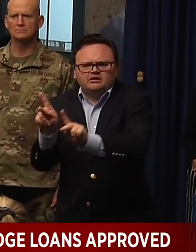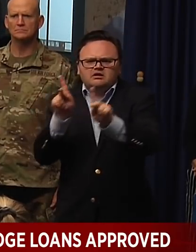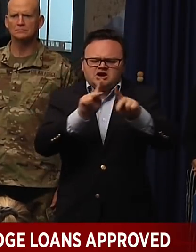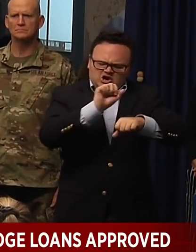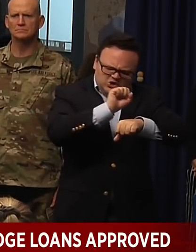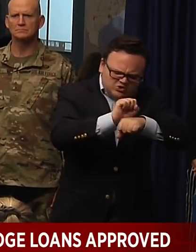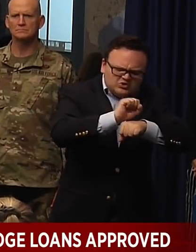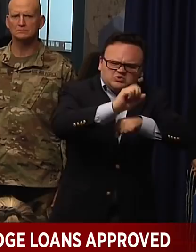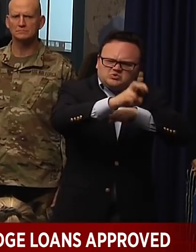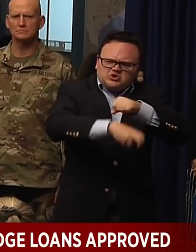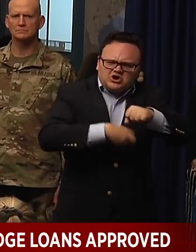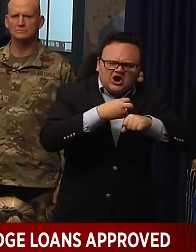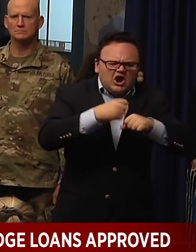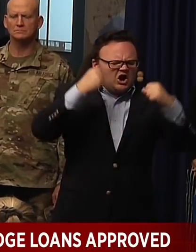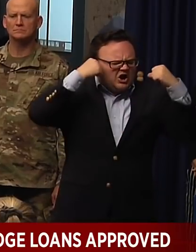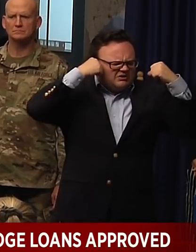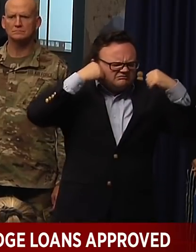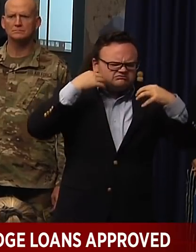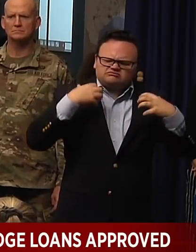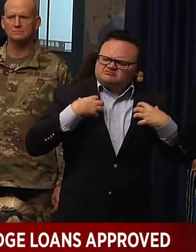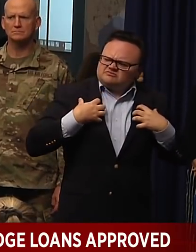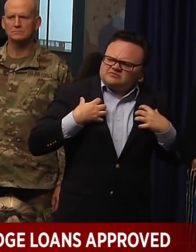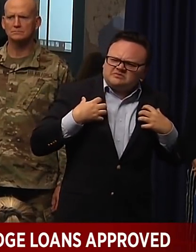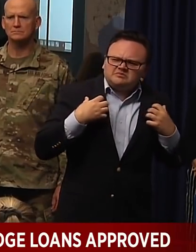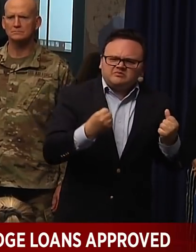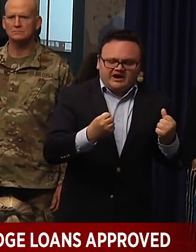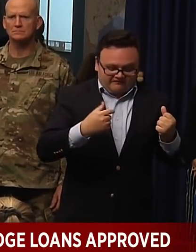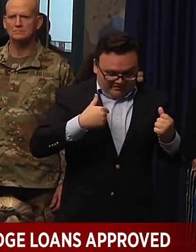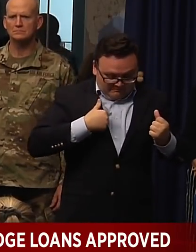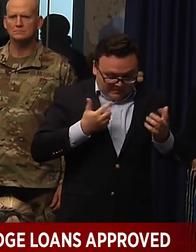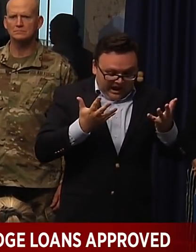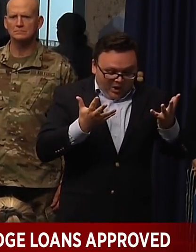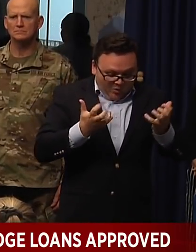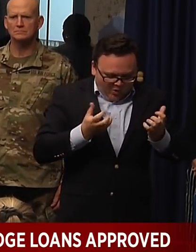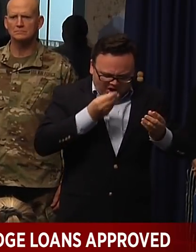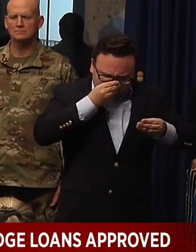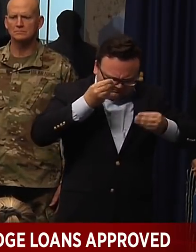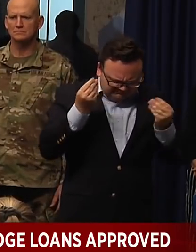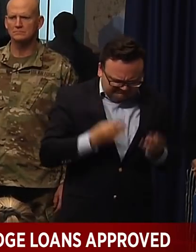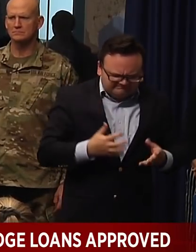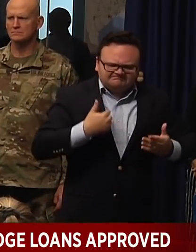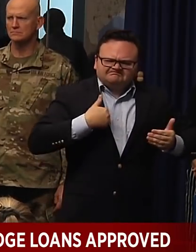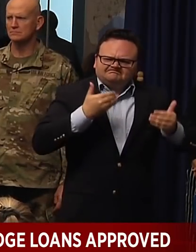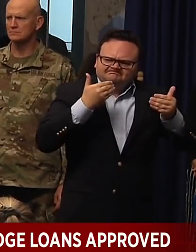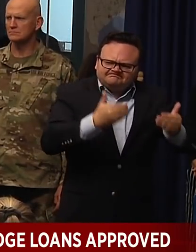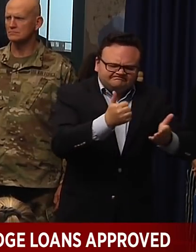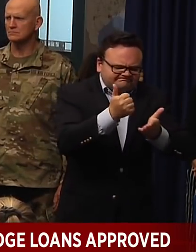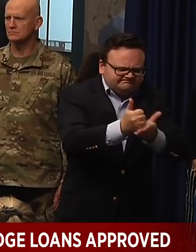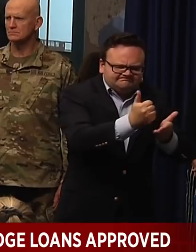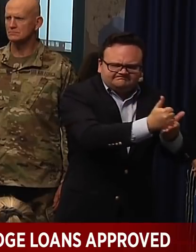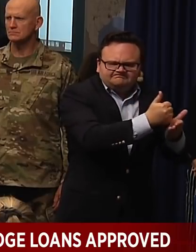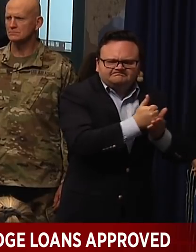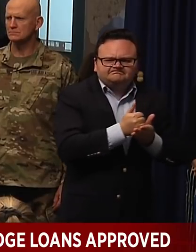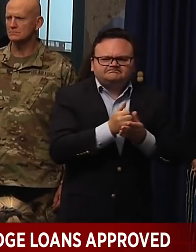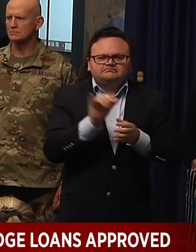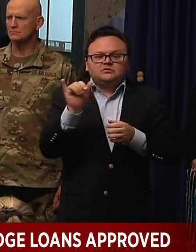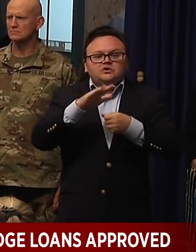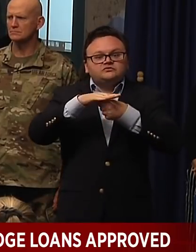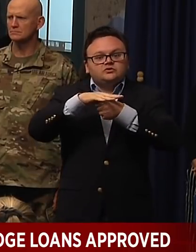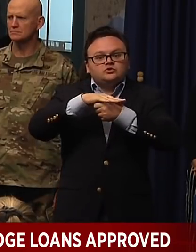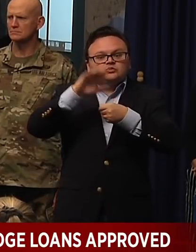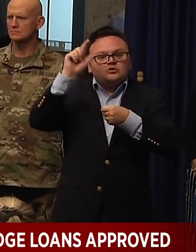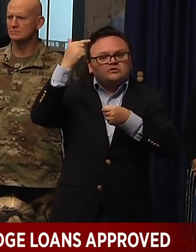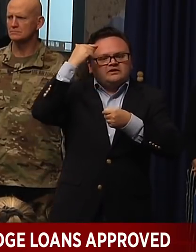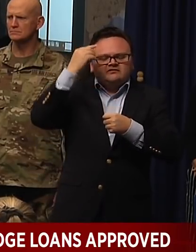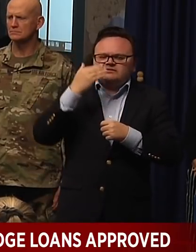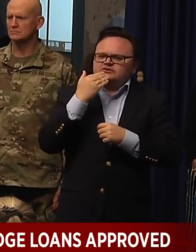selflessly and tirelessly. So are our first responders. A lot of folks at the local level and our local governments have been doing a